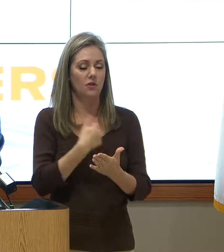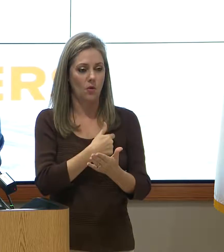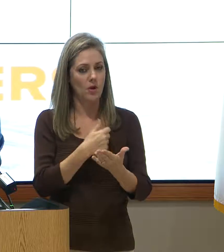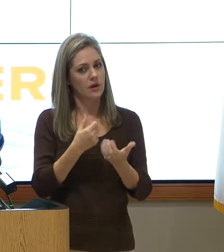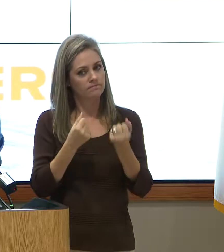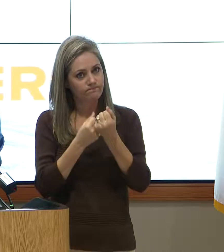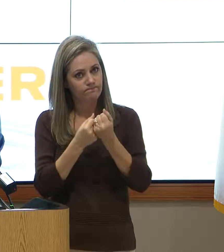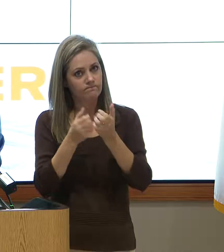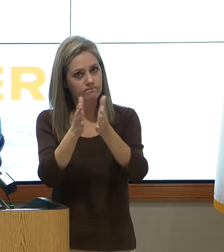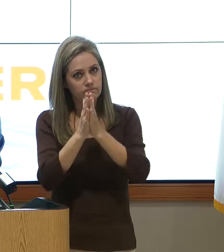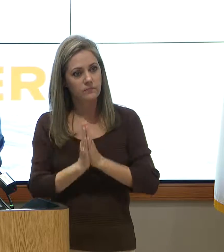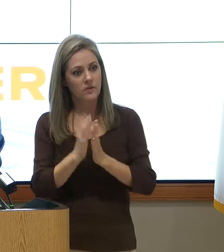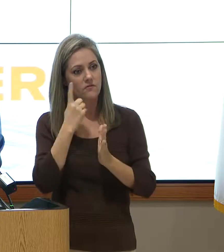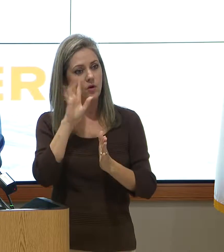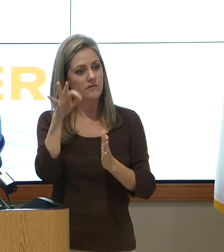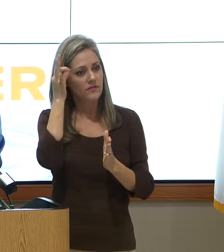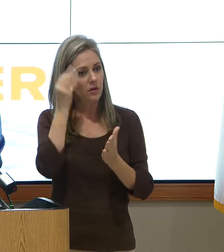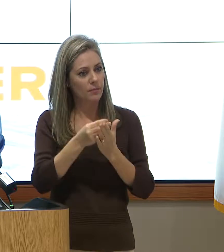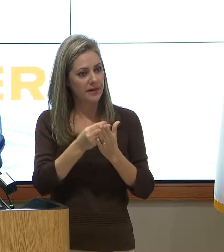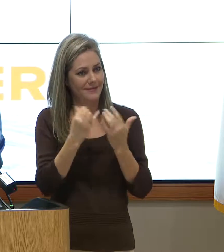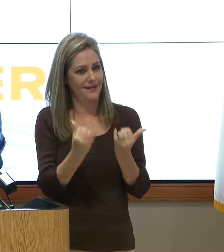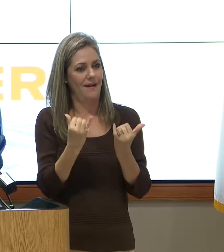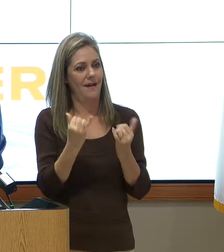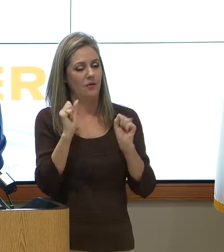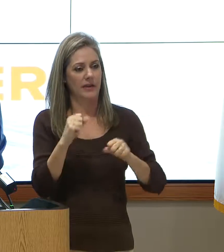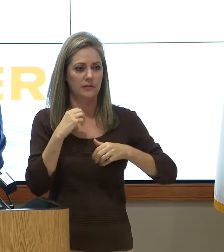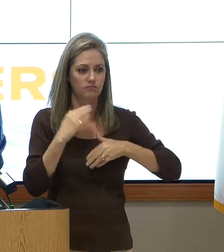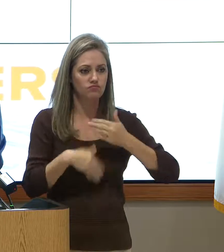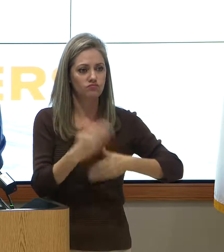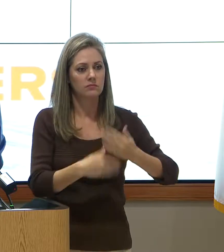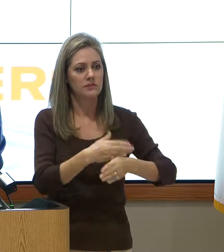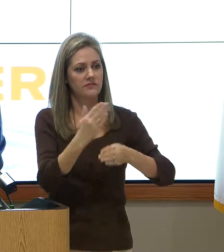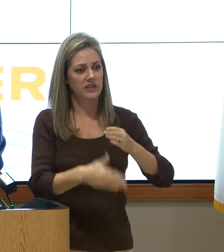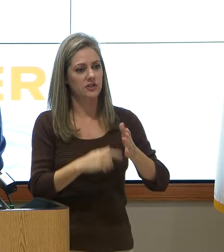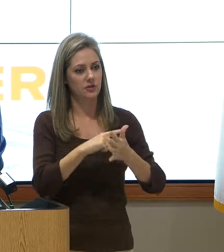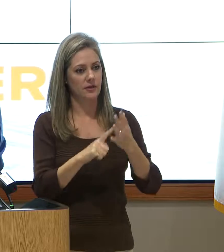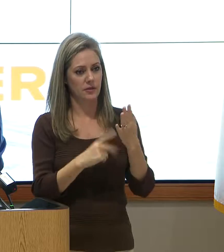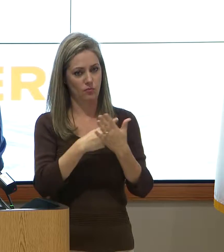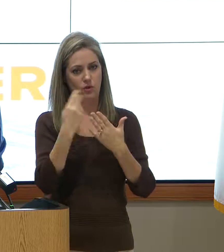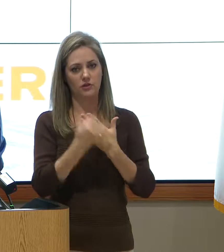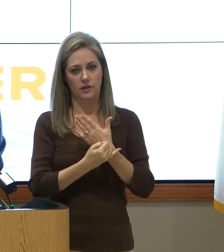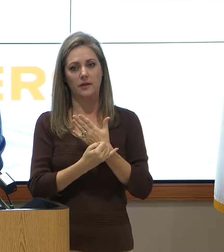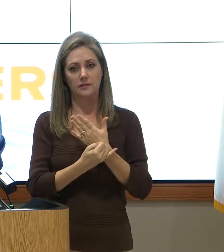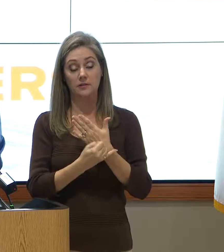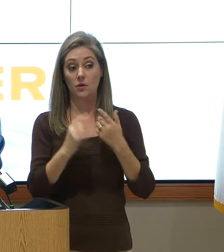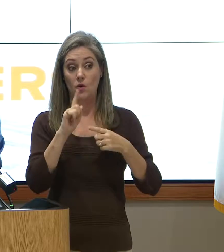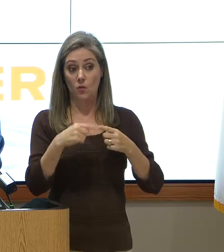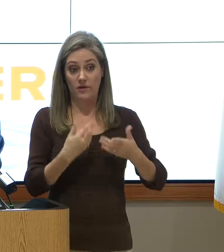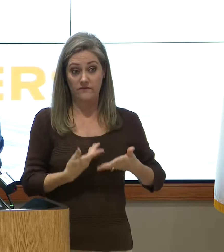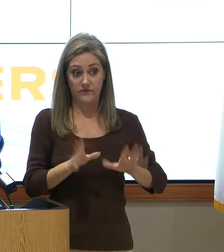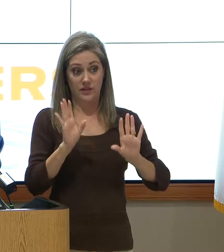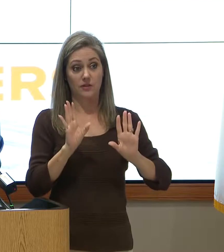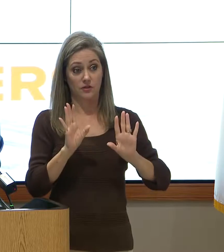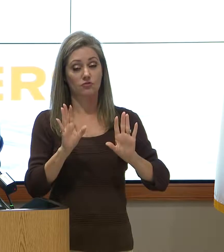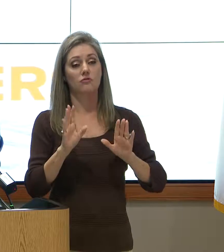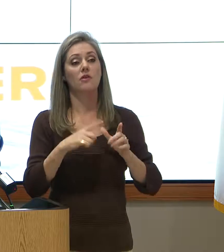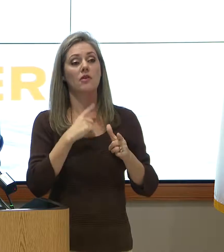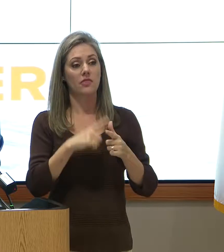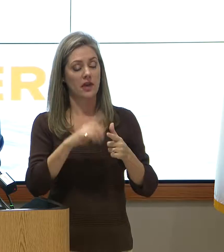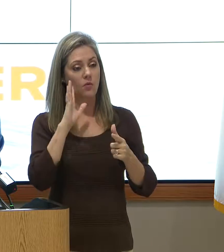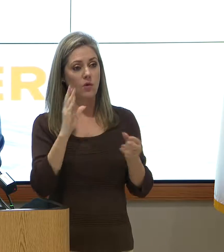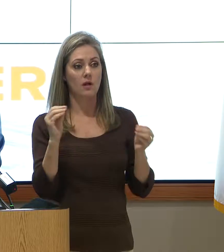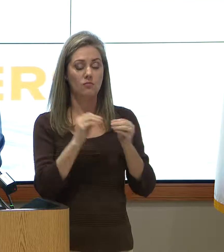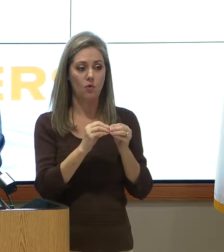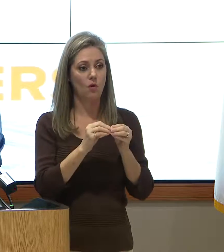advocating for federal funding up front that would allow us to accelerate the completion of these projects, which upon completion will bring additional flood